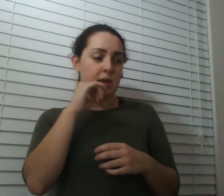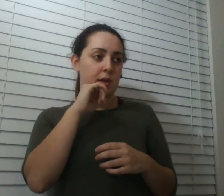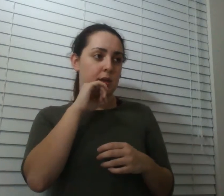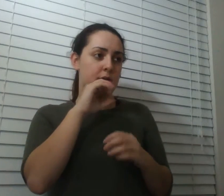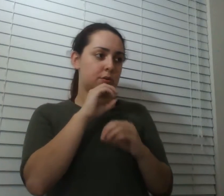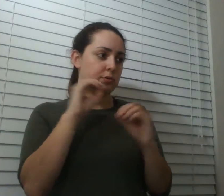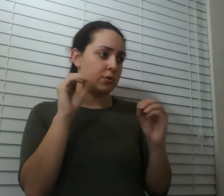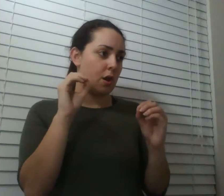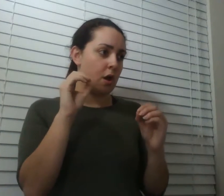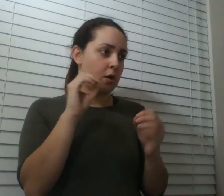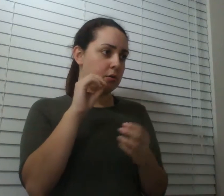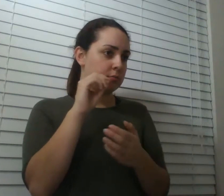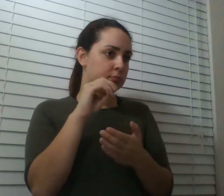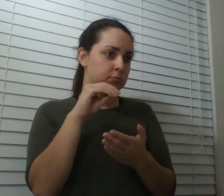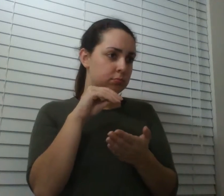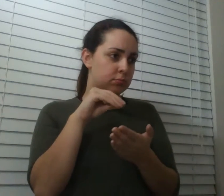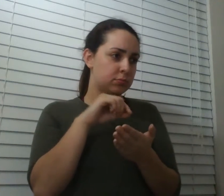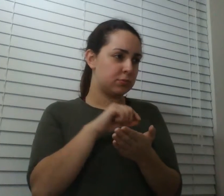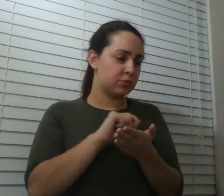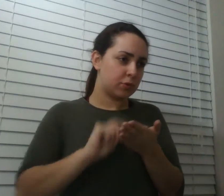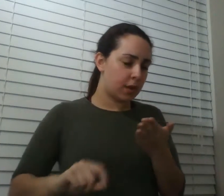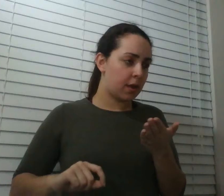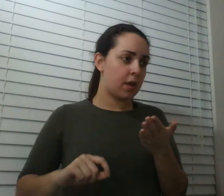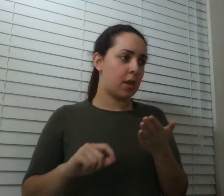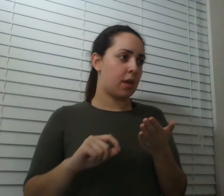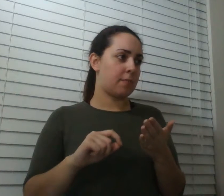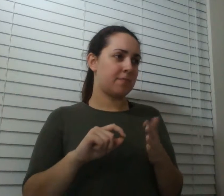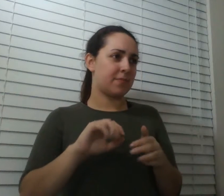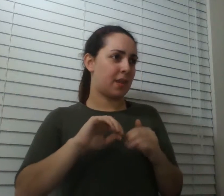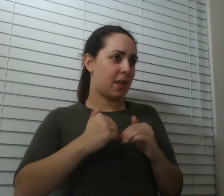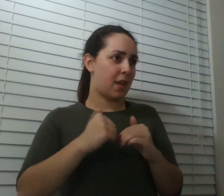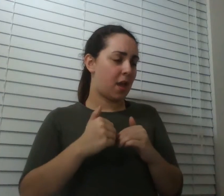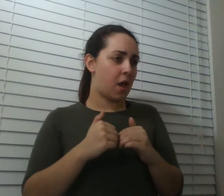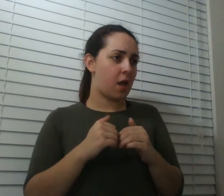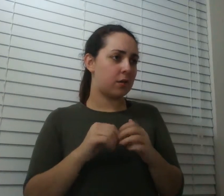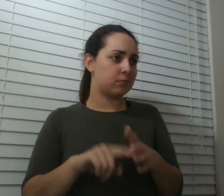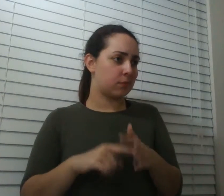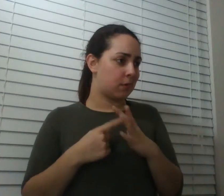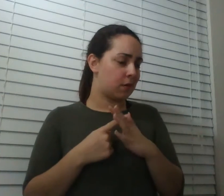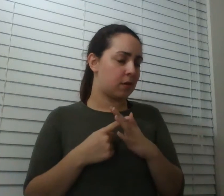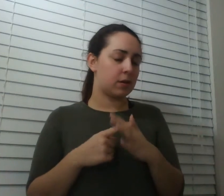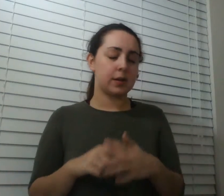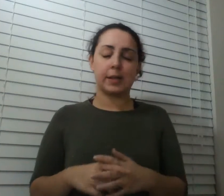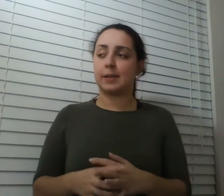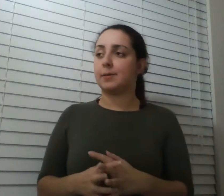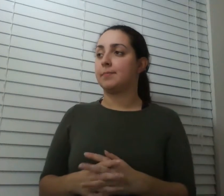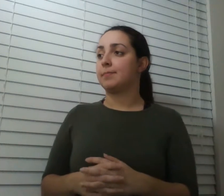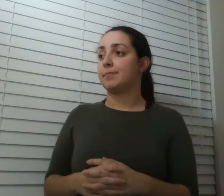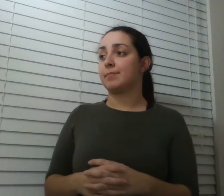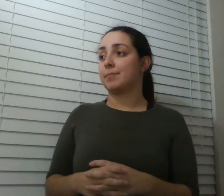how do you even begin well i tell you what it looks like they just stand there